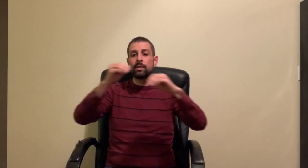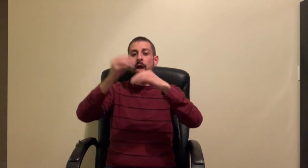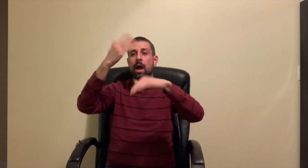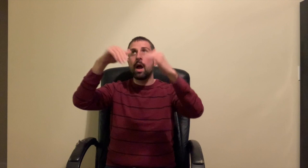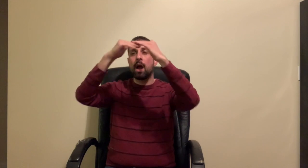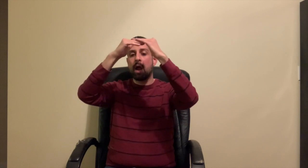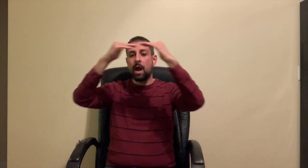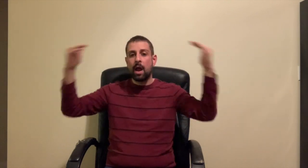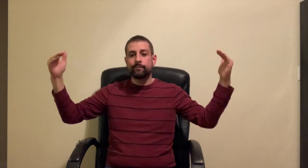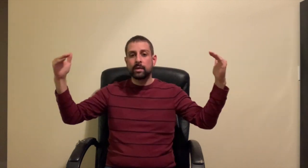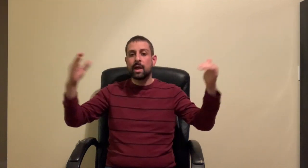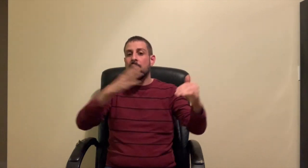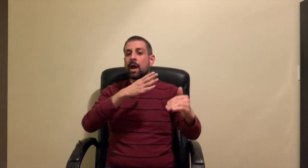And His kingdom rules over all.